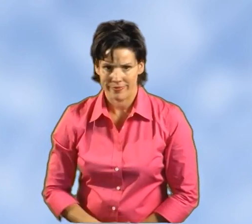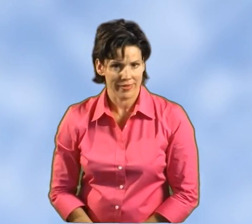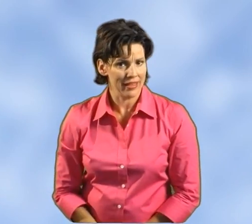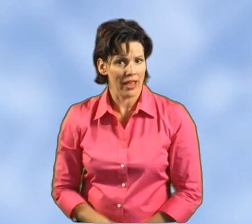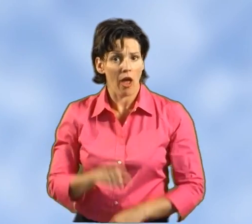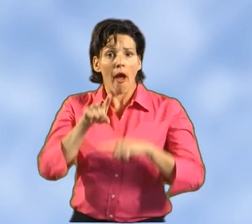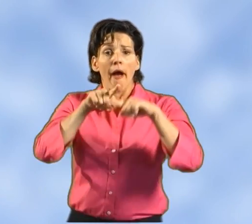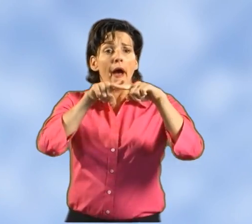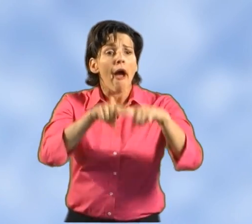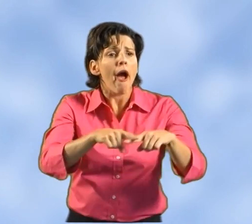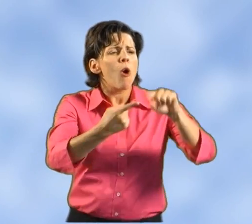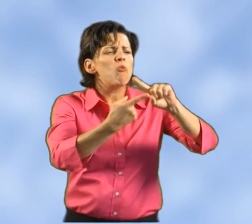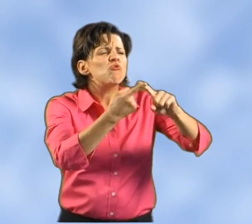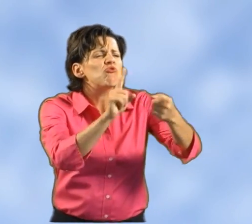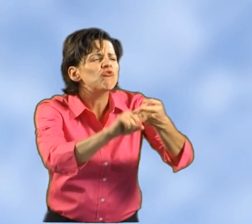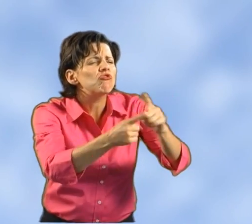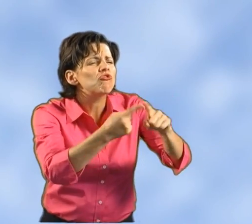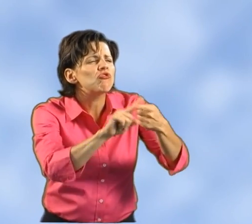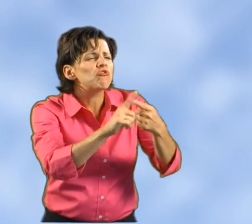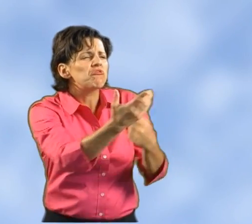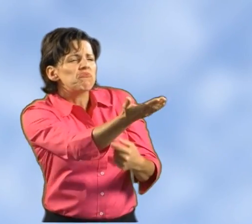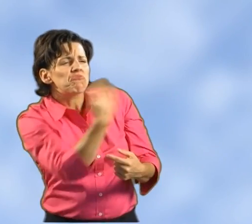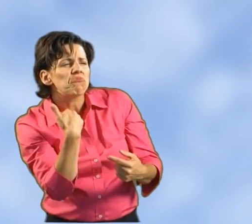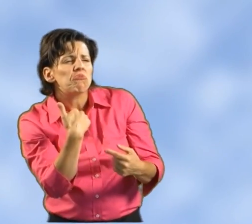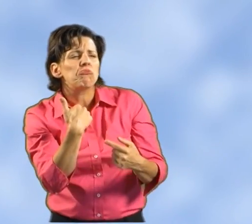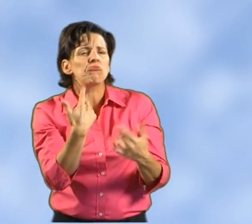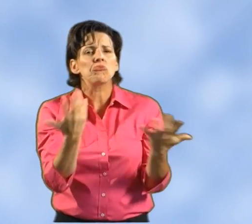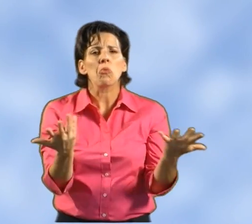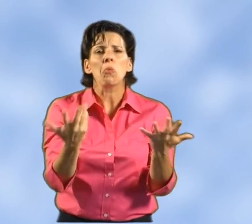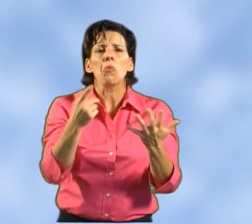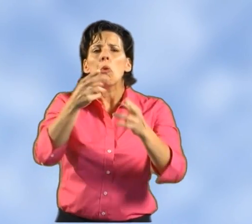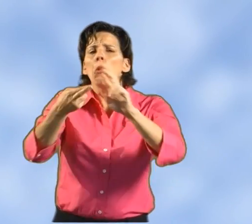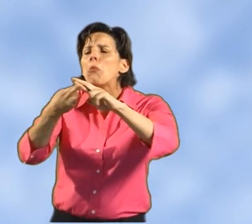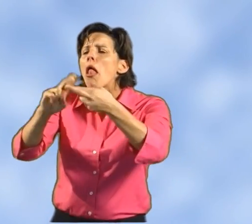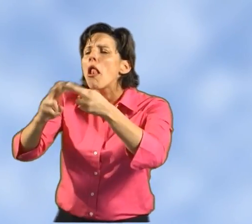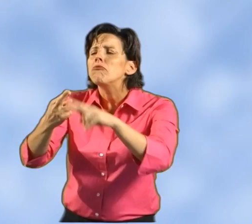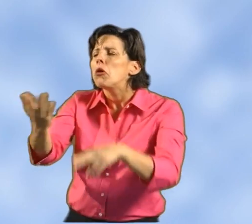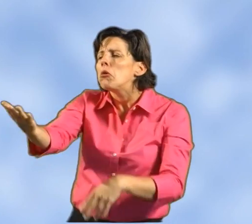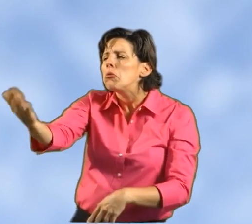Don't rely on friends or family members to interpret for you.